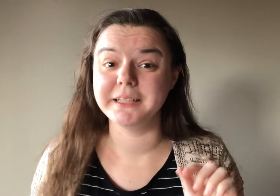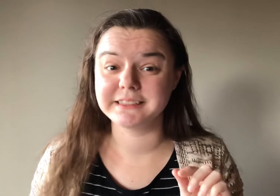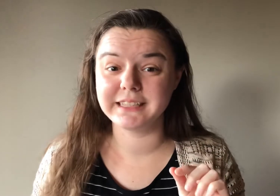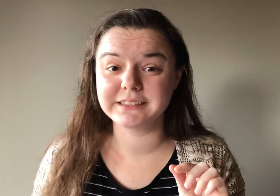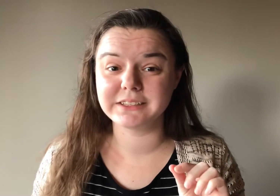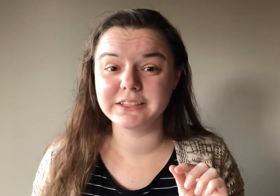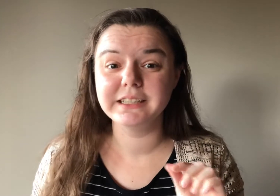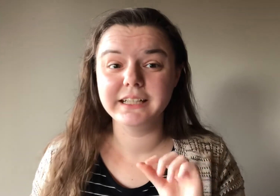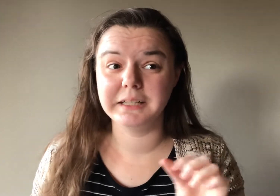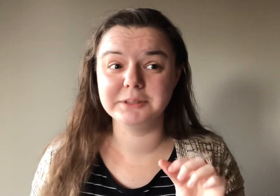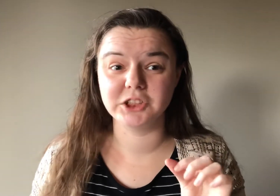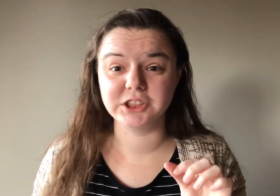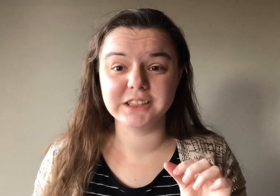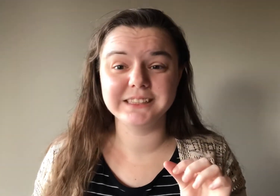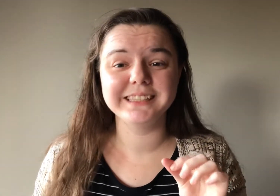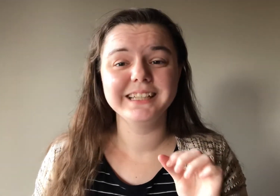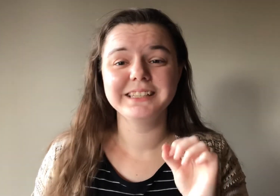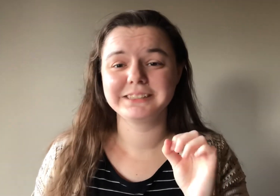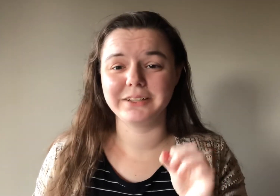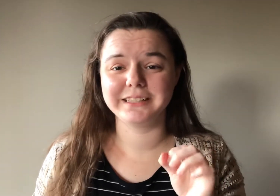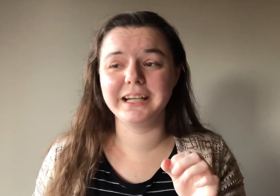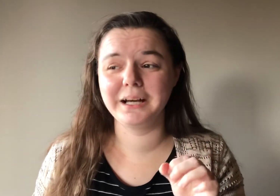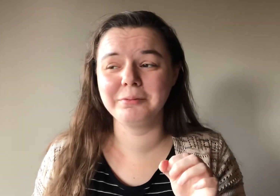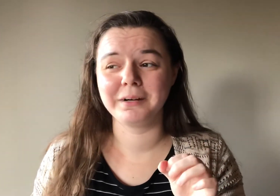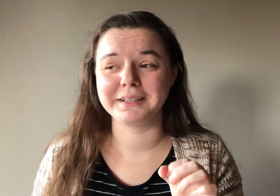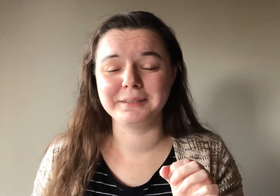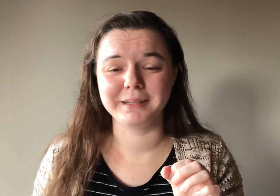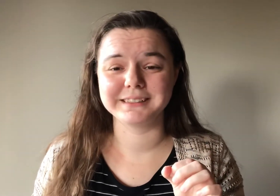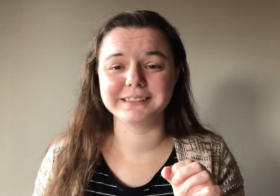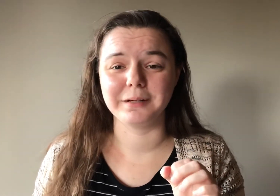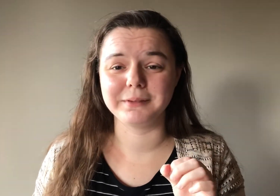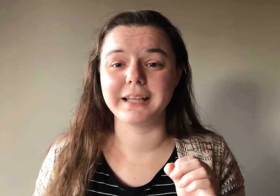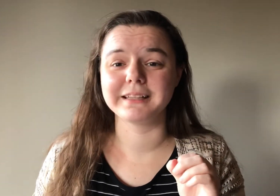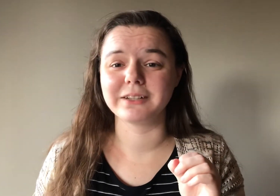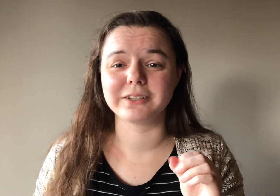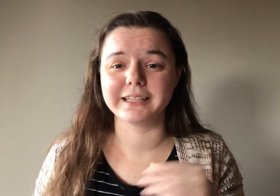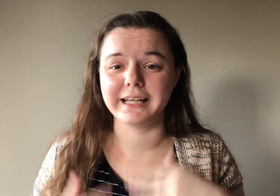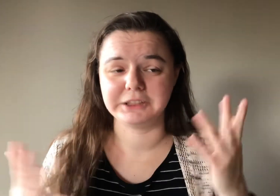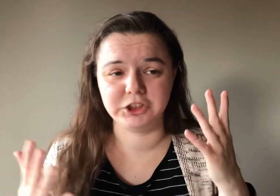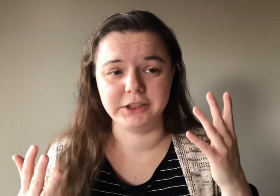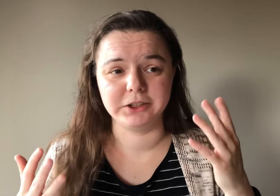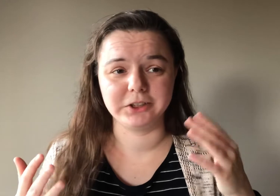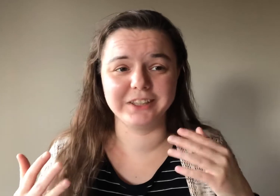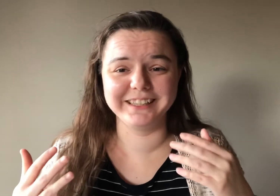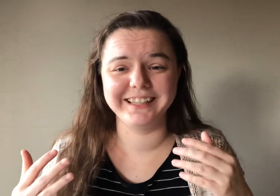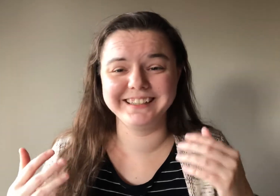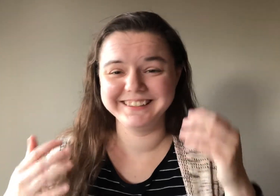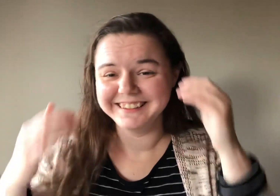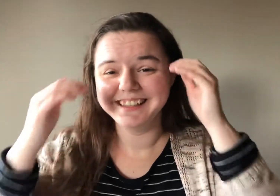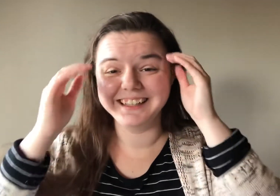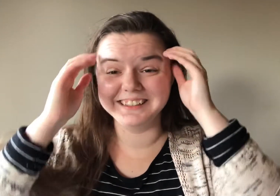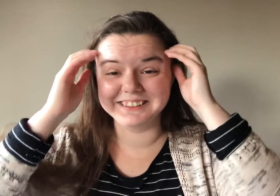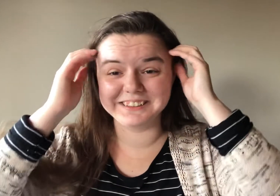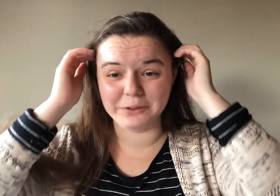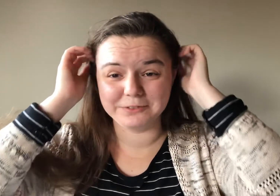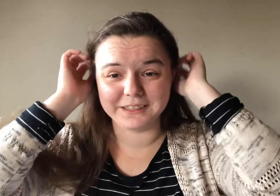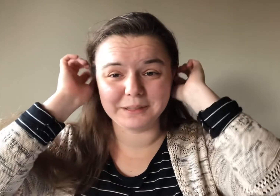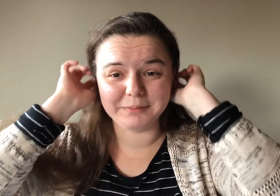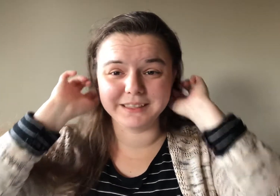best dancer, him and Jinjin. So anytime Rocky messes up, they literally like cheer. And it's so funny because